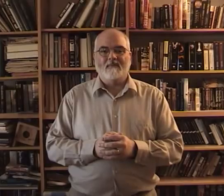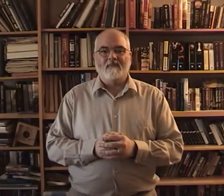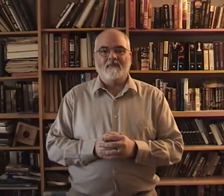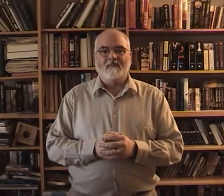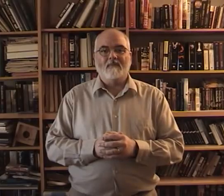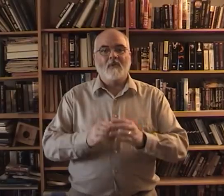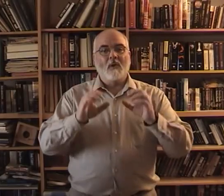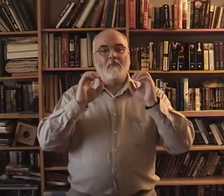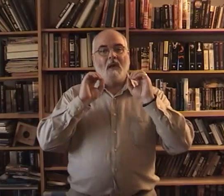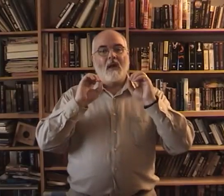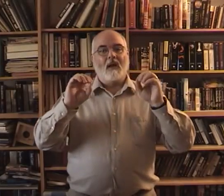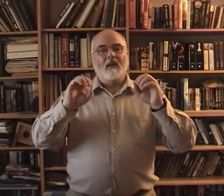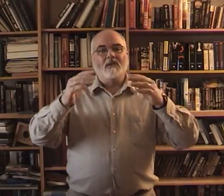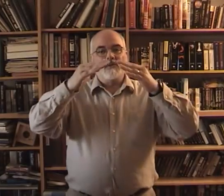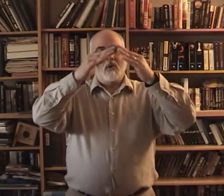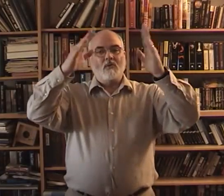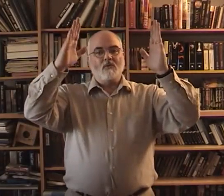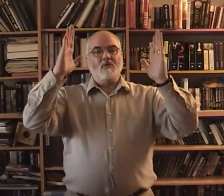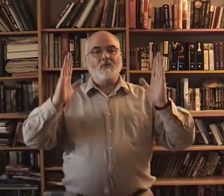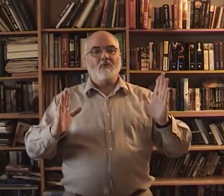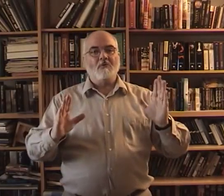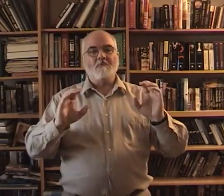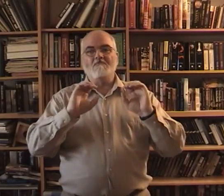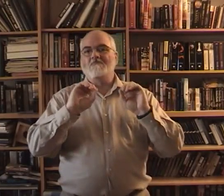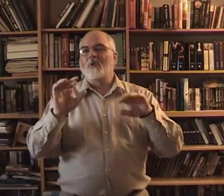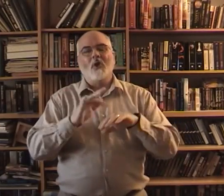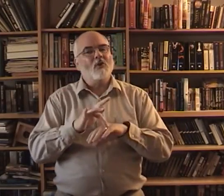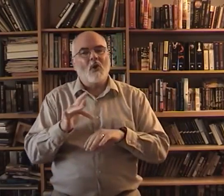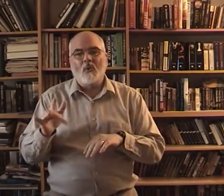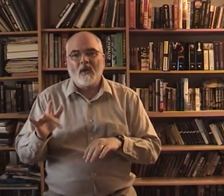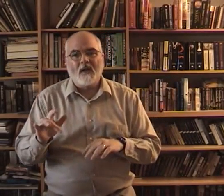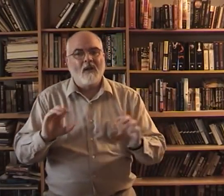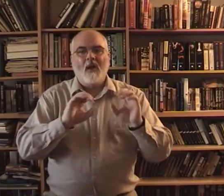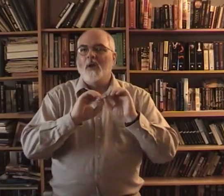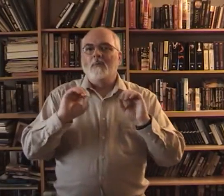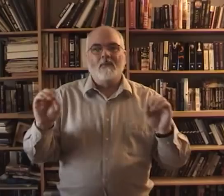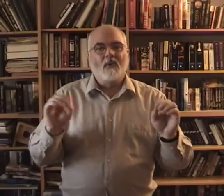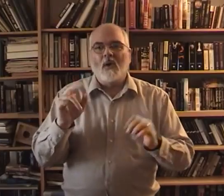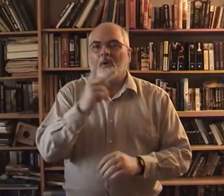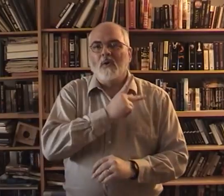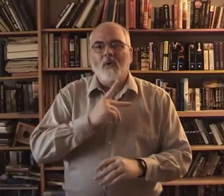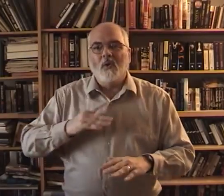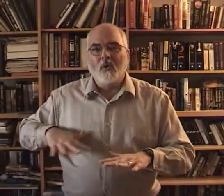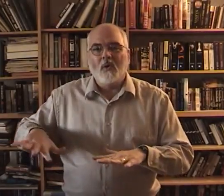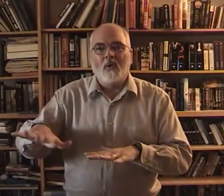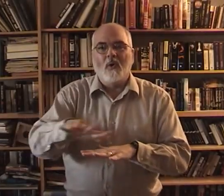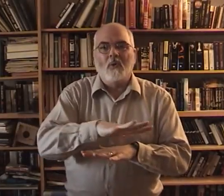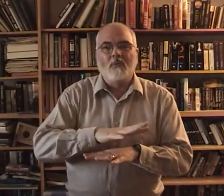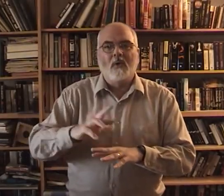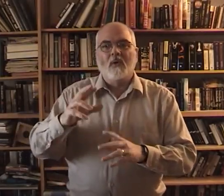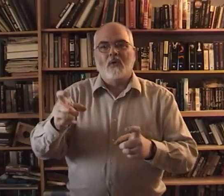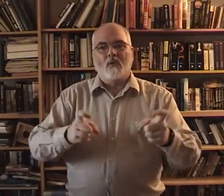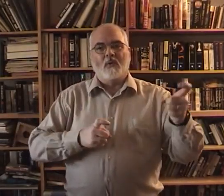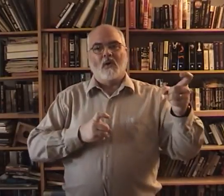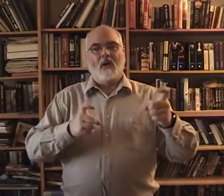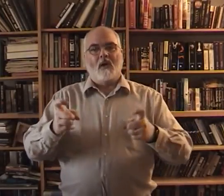no palace no jewels no kingdom to rule no crown